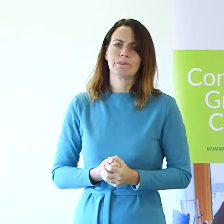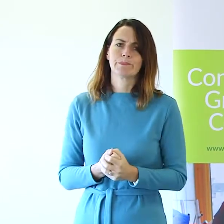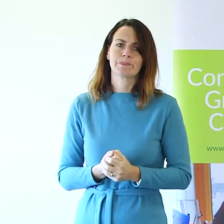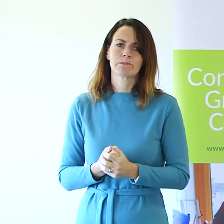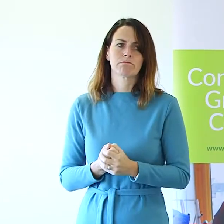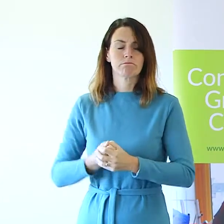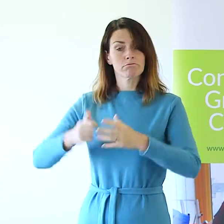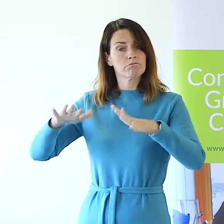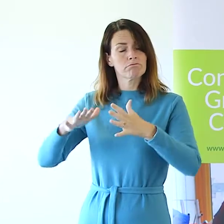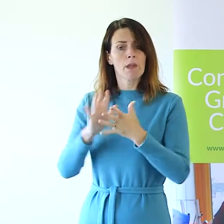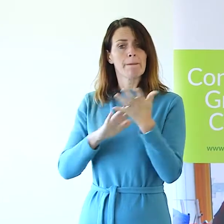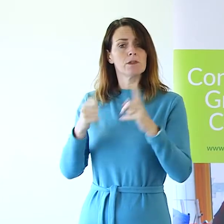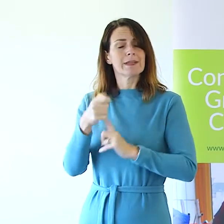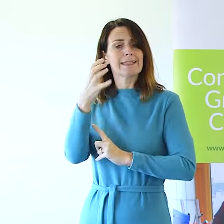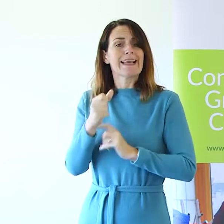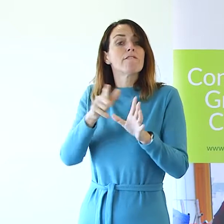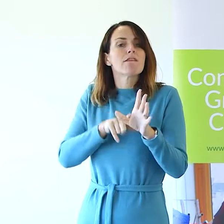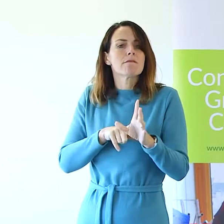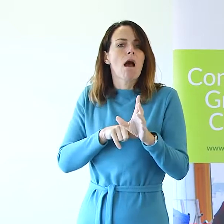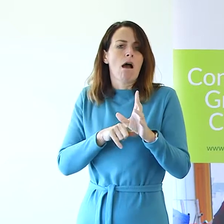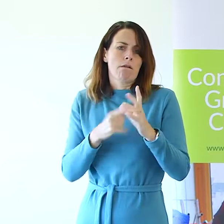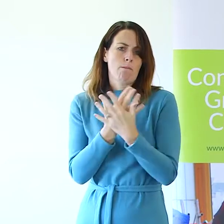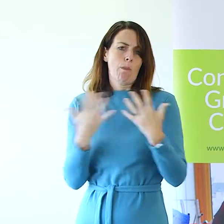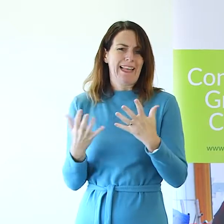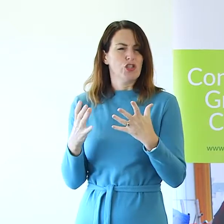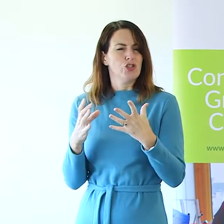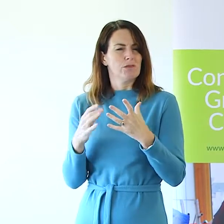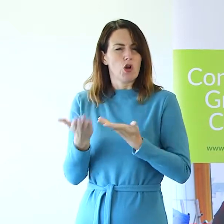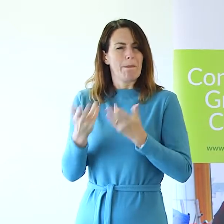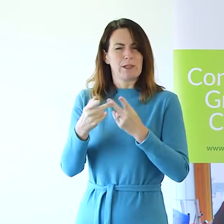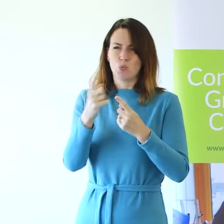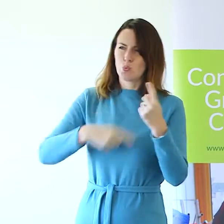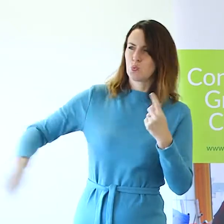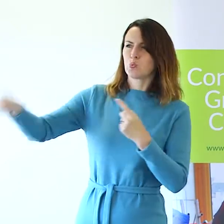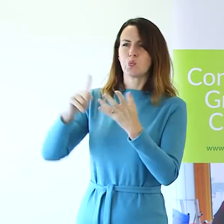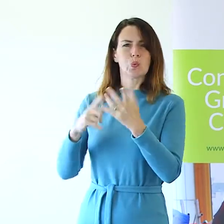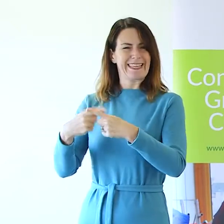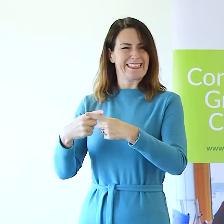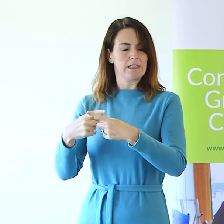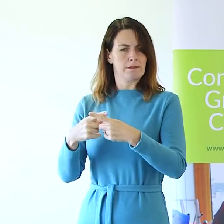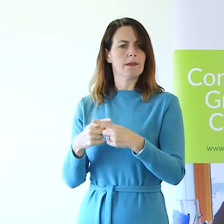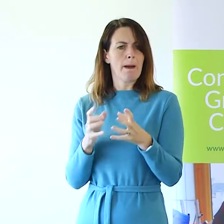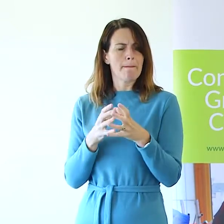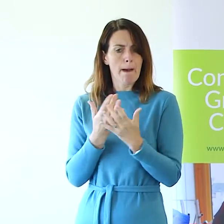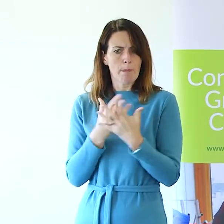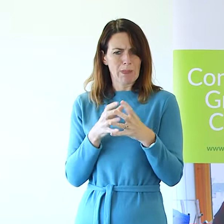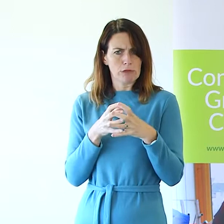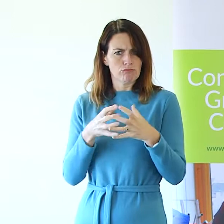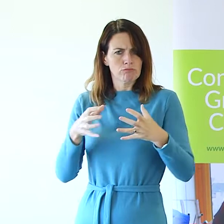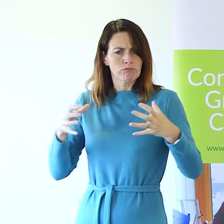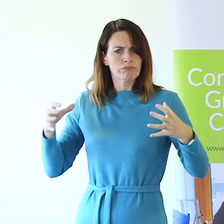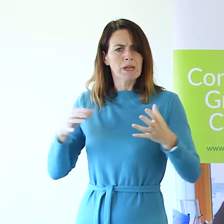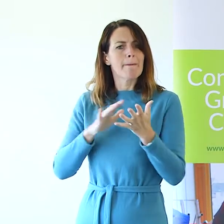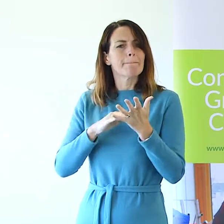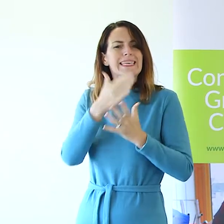On average, Milton Keynes has a younger population compared to England. However, the population is growing and the median age has